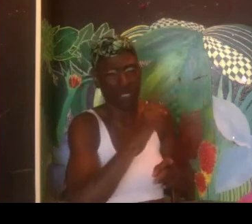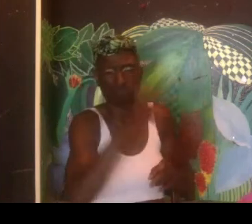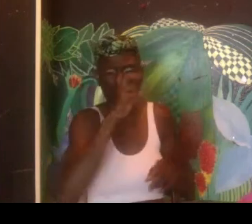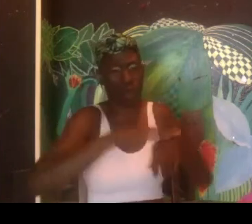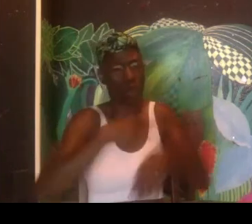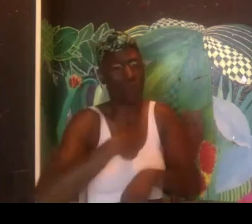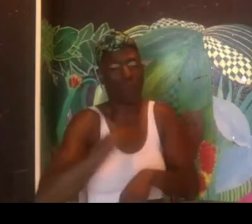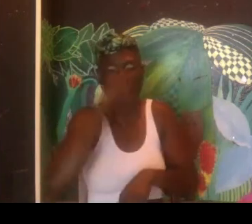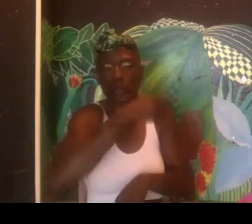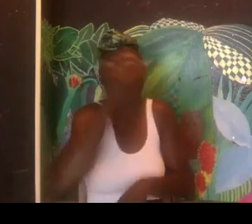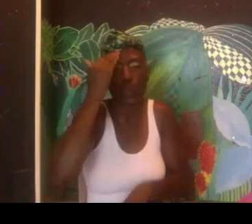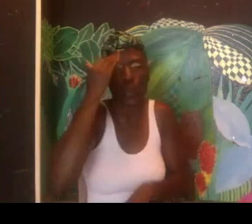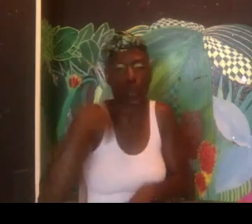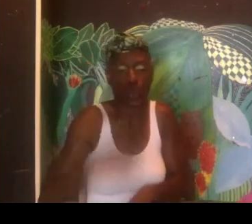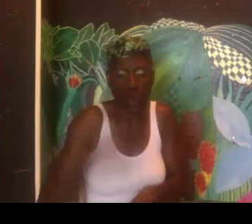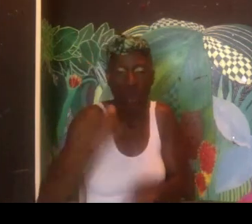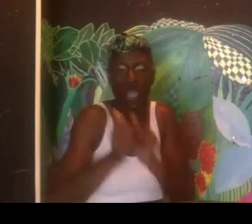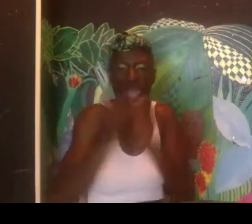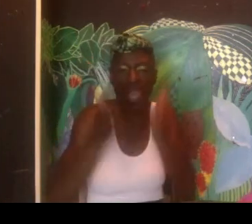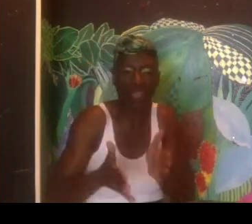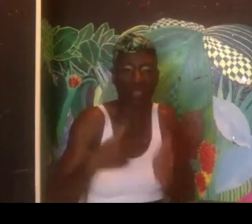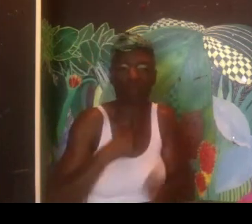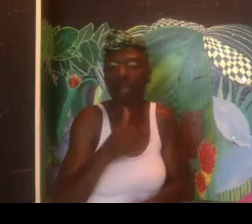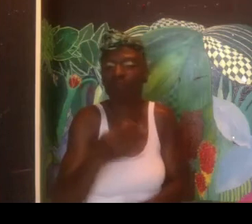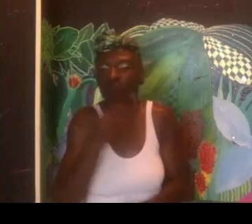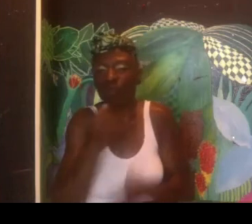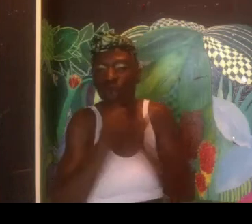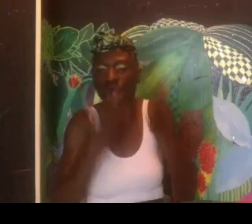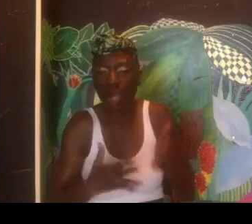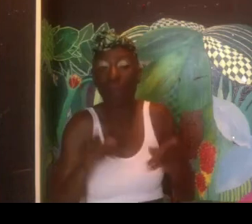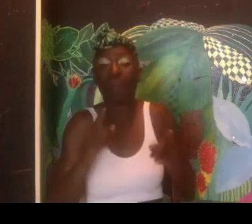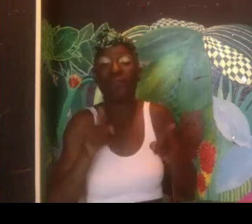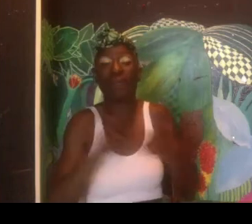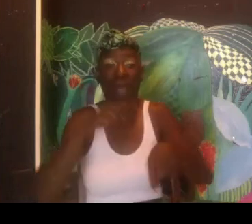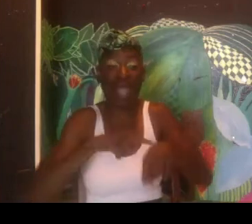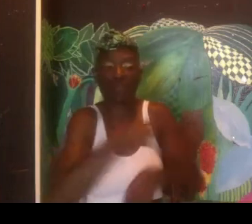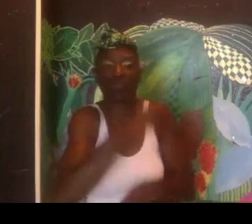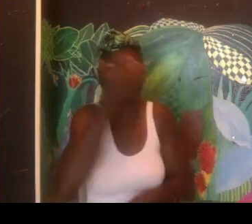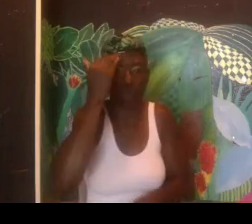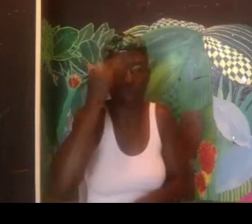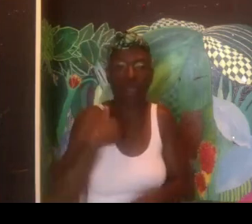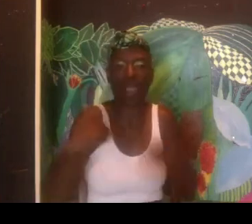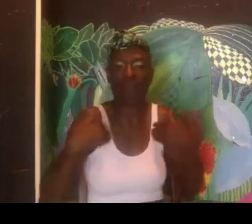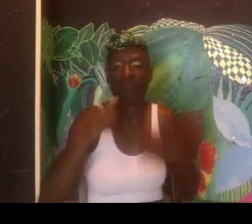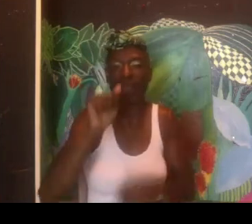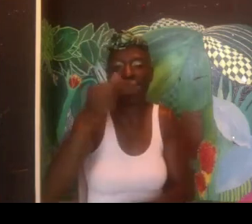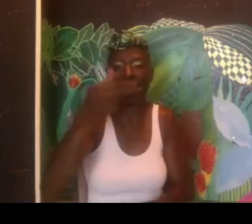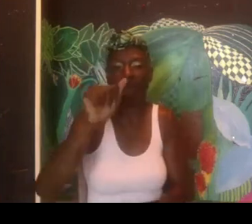for them to come to Canada and to be able to provide their skill here was absolutely amazing. They knew me as an